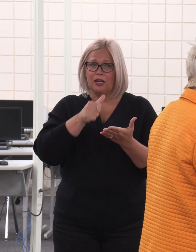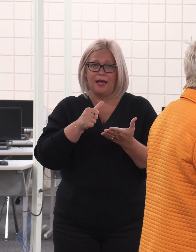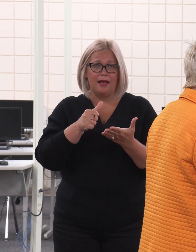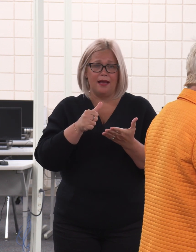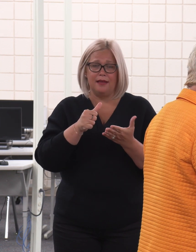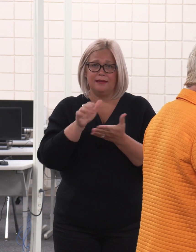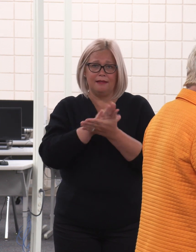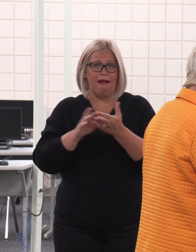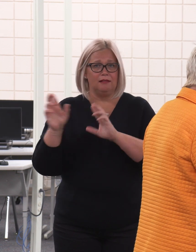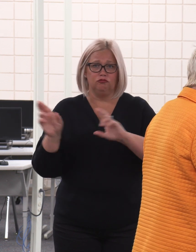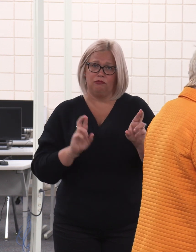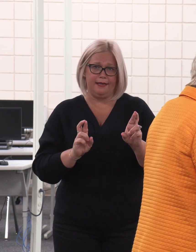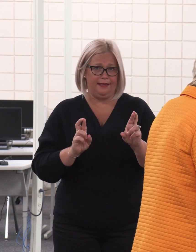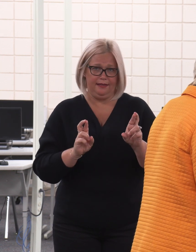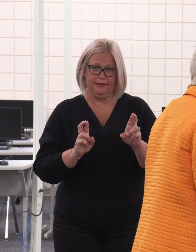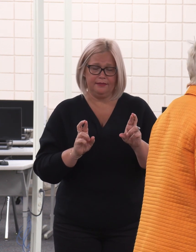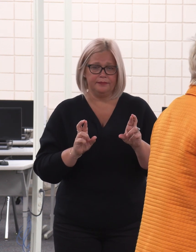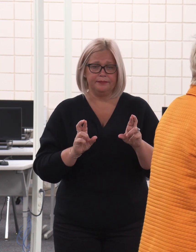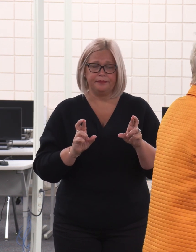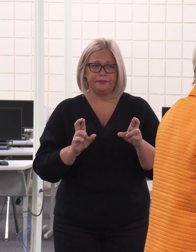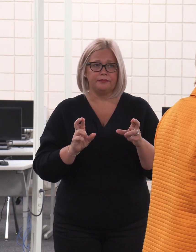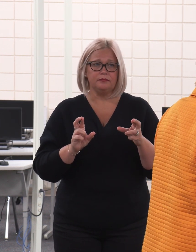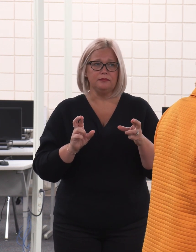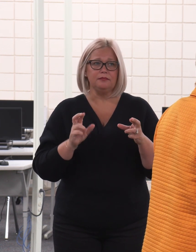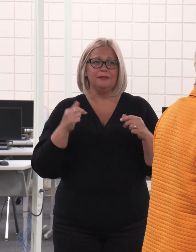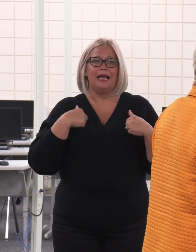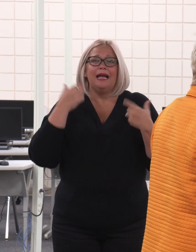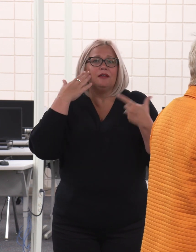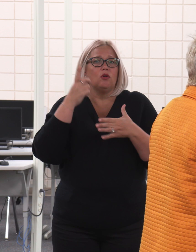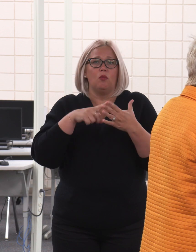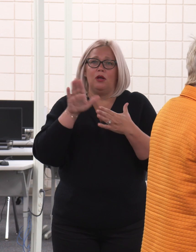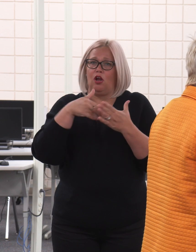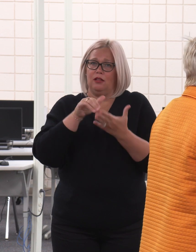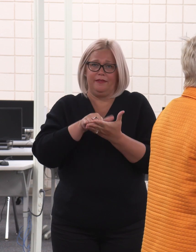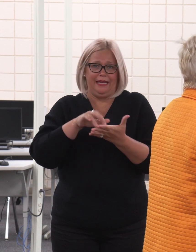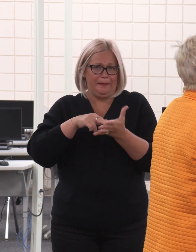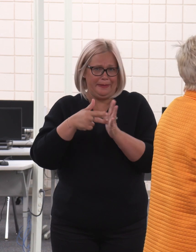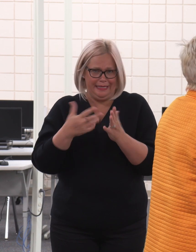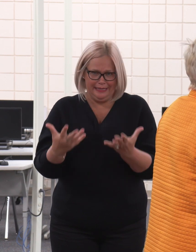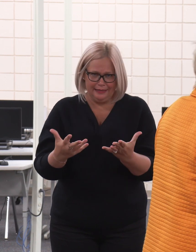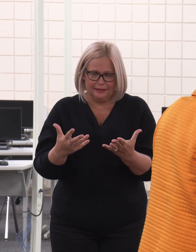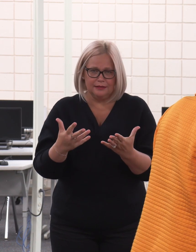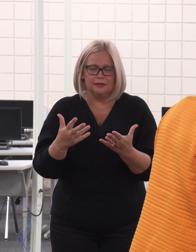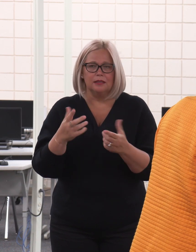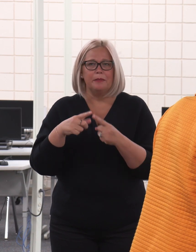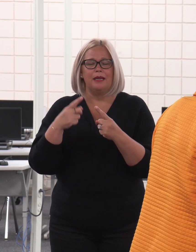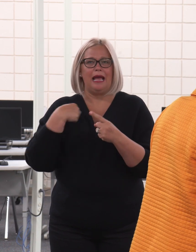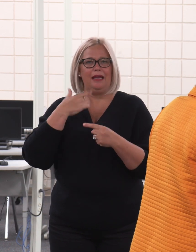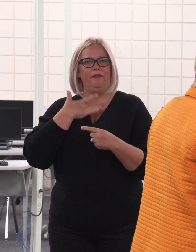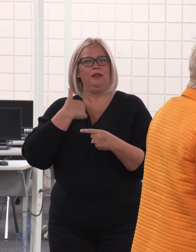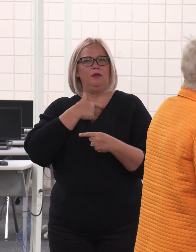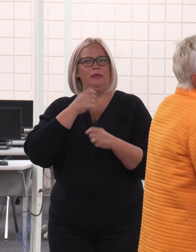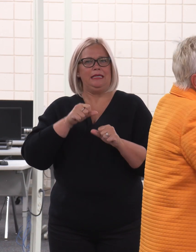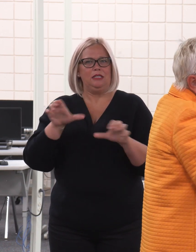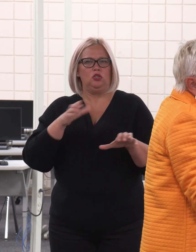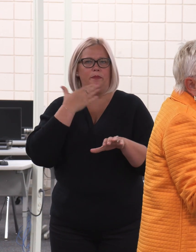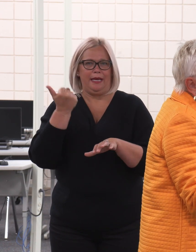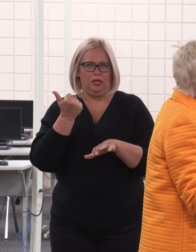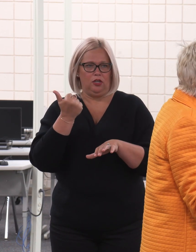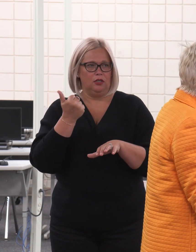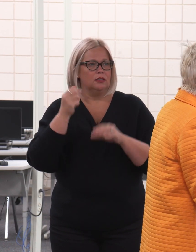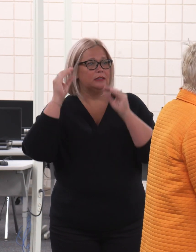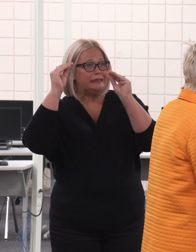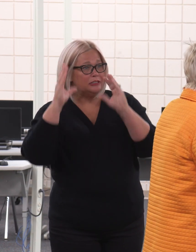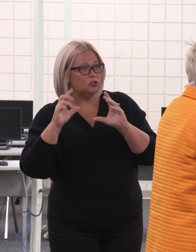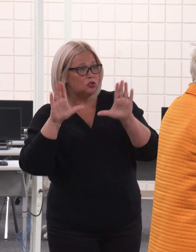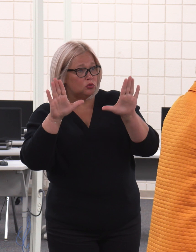are not college ready. So, I don't know what all that means. All I know is, we can do better. And the teachers are doing